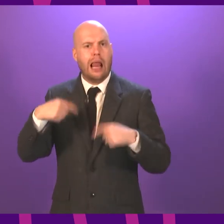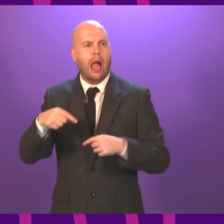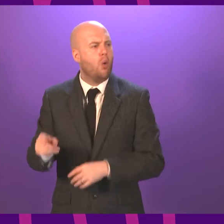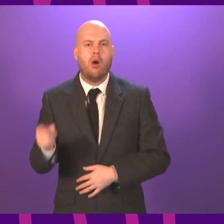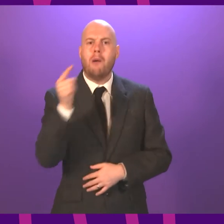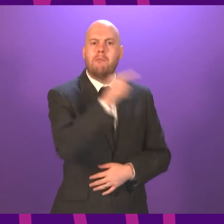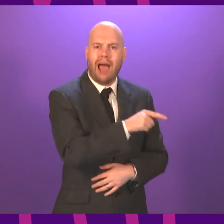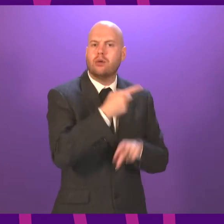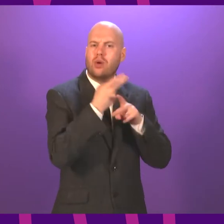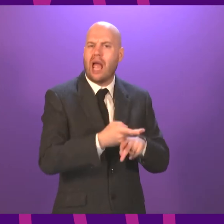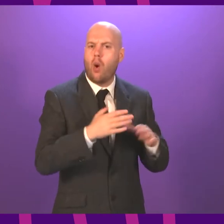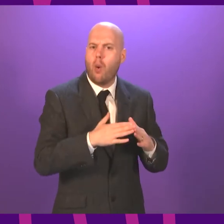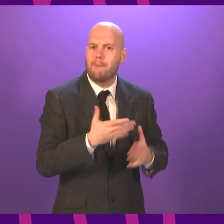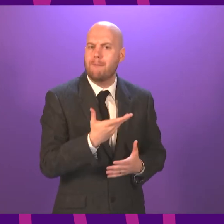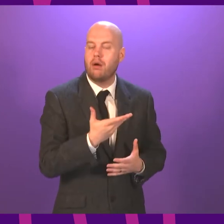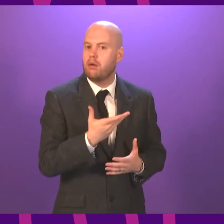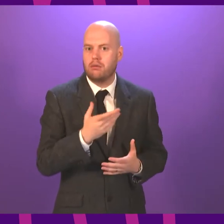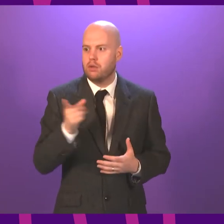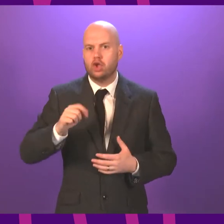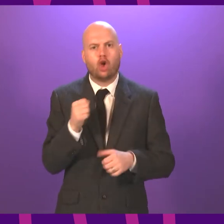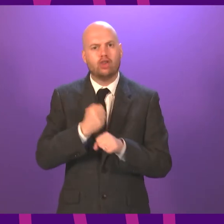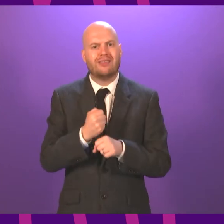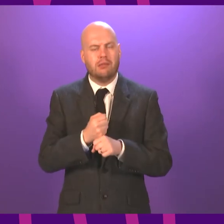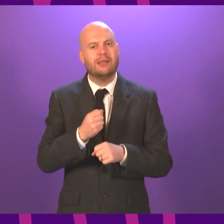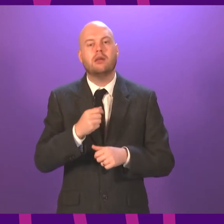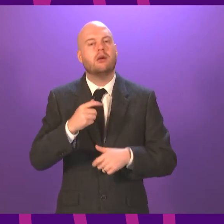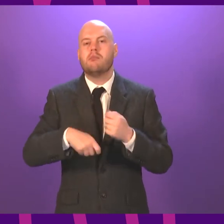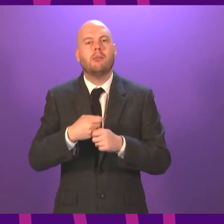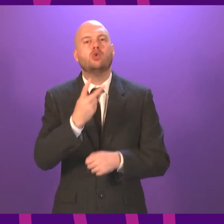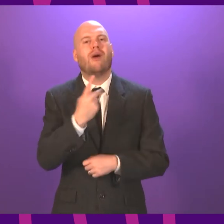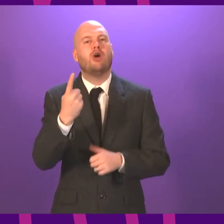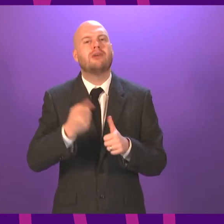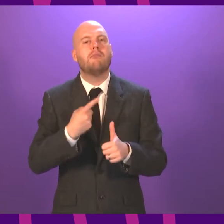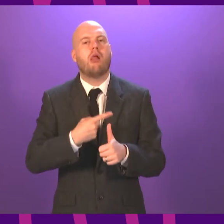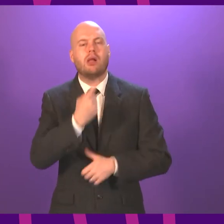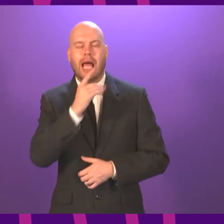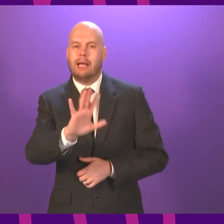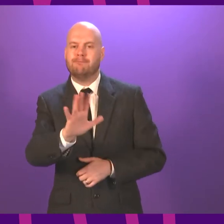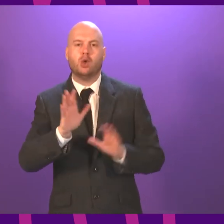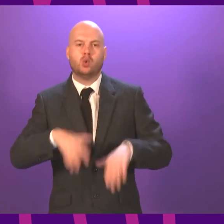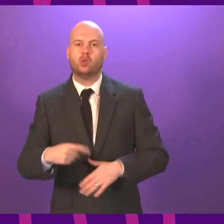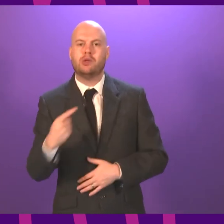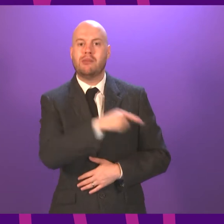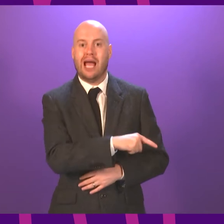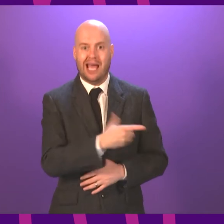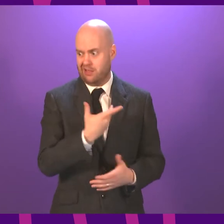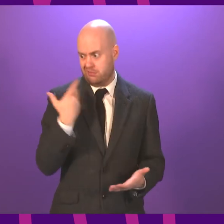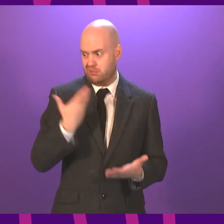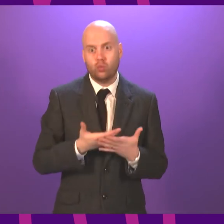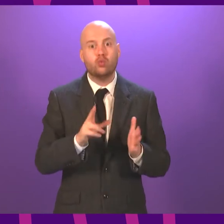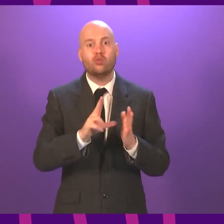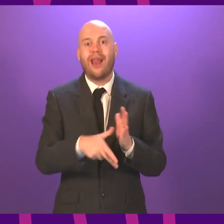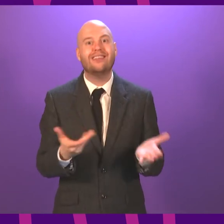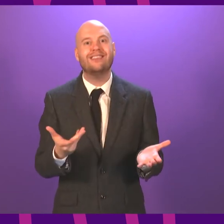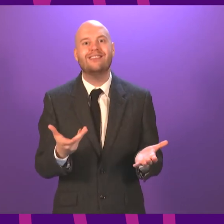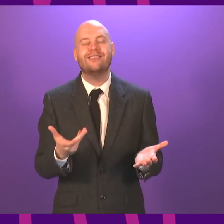until the 21st of April. The result, one in 10 of our care home residents in Scotland losing their lives to COVID. That is